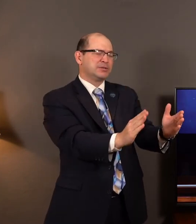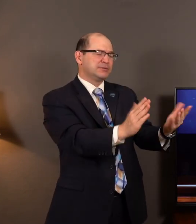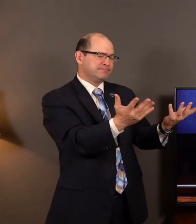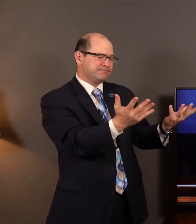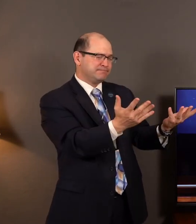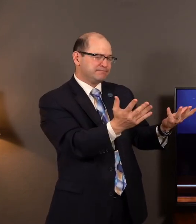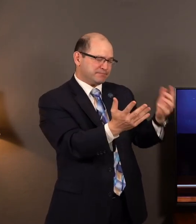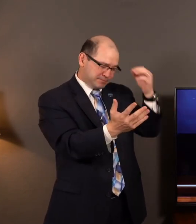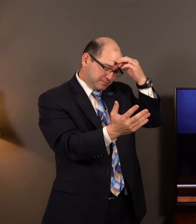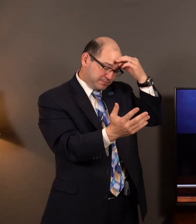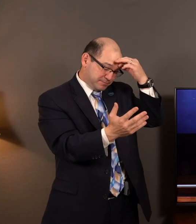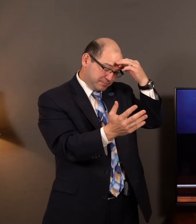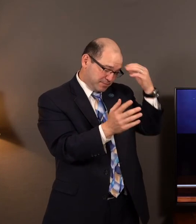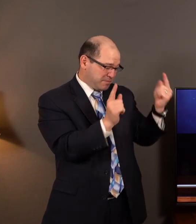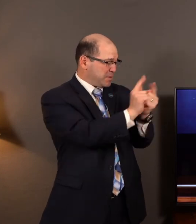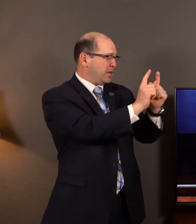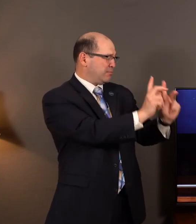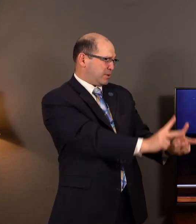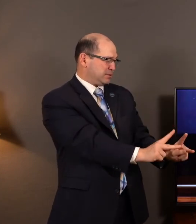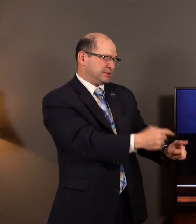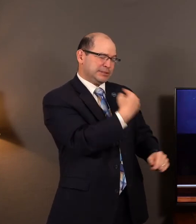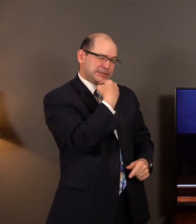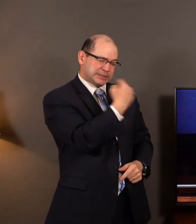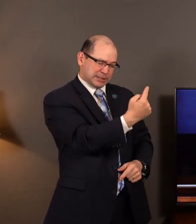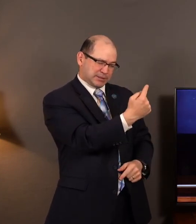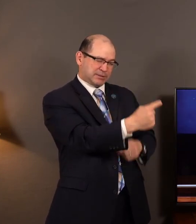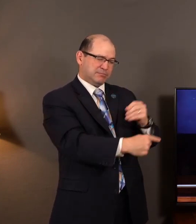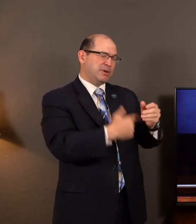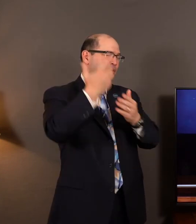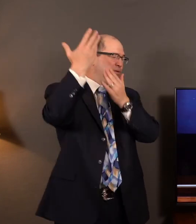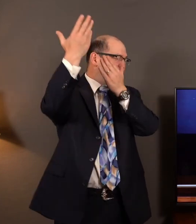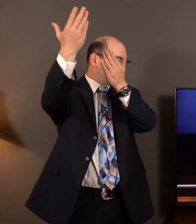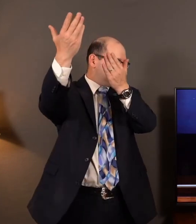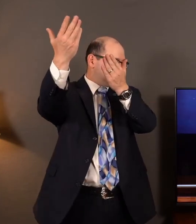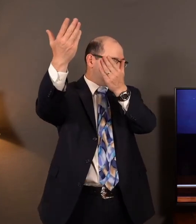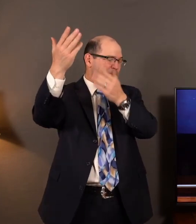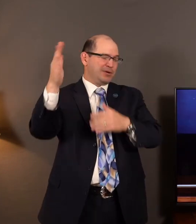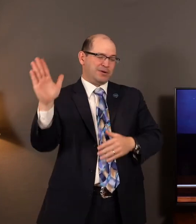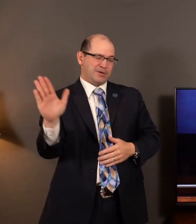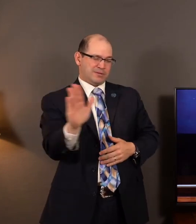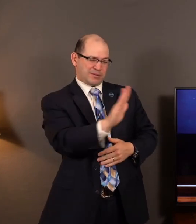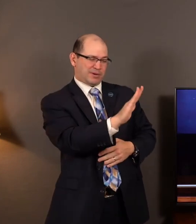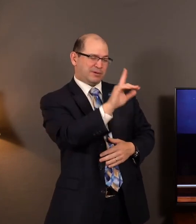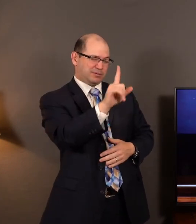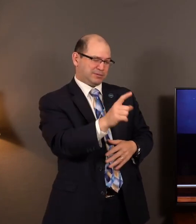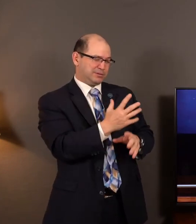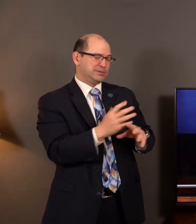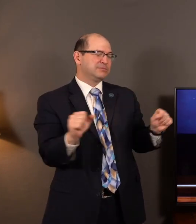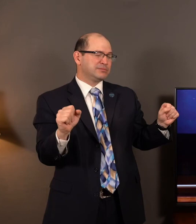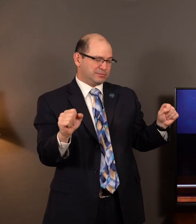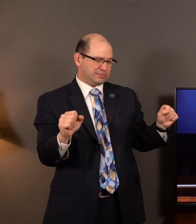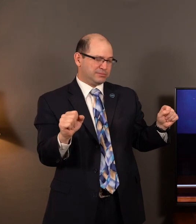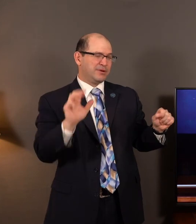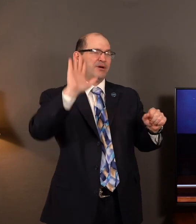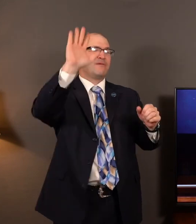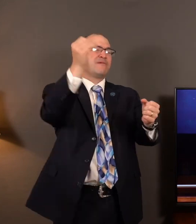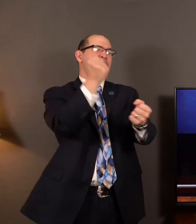You've brought into our life, and to tell them about You, their need of a Savior, and the love of the Lord Jesus